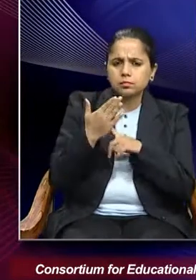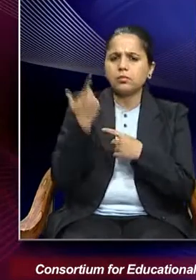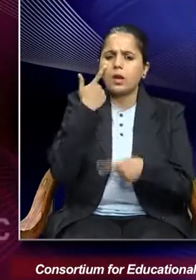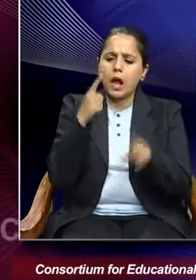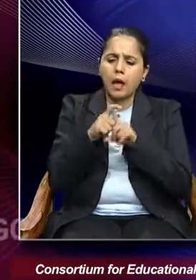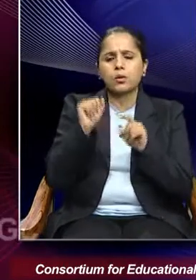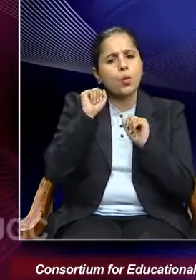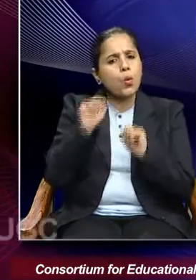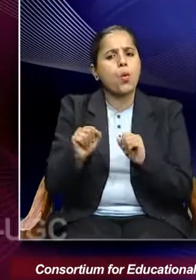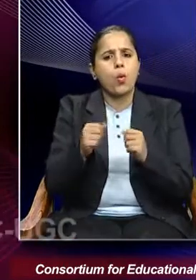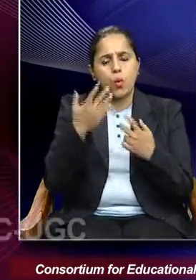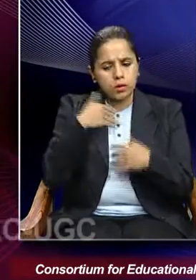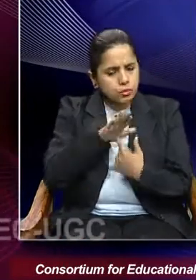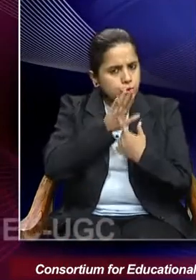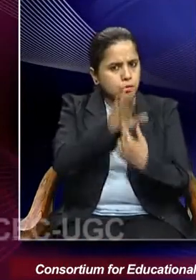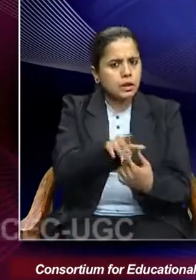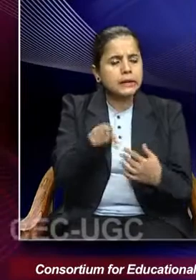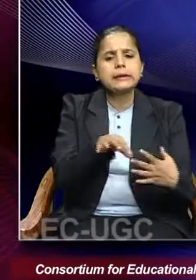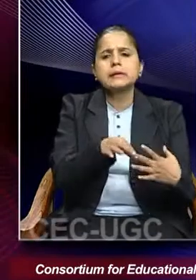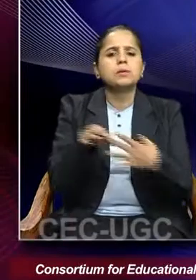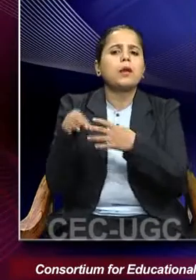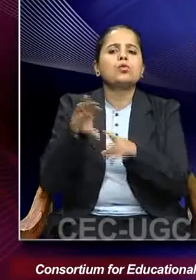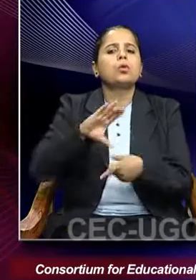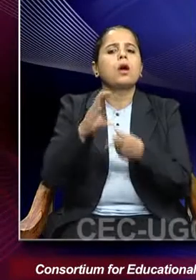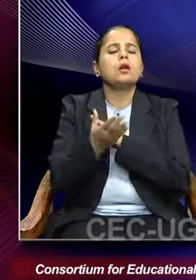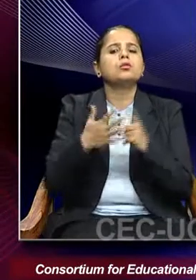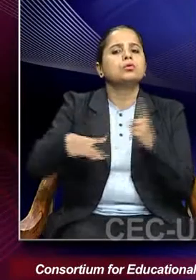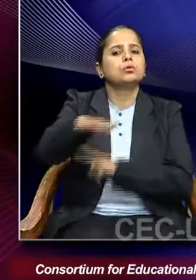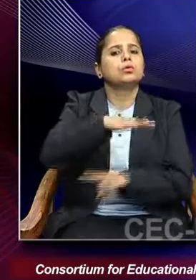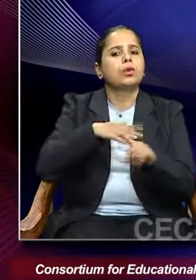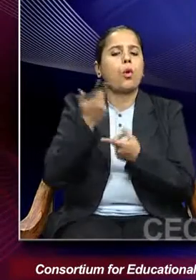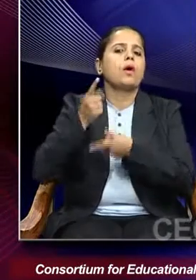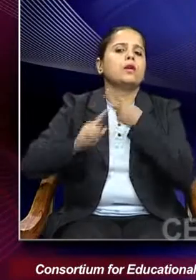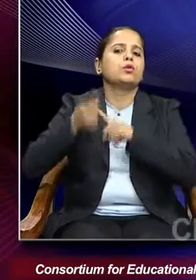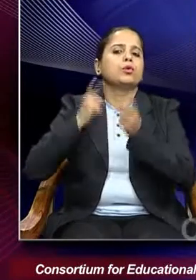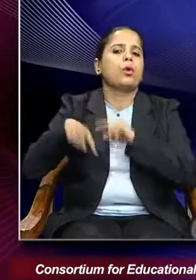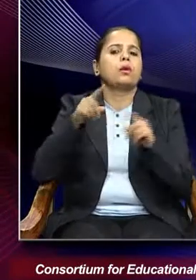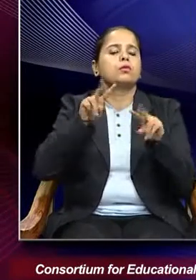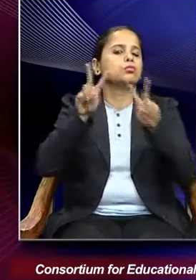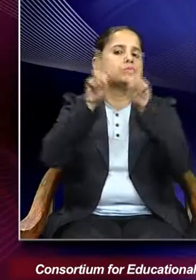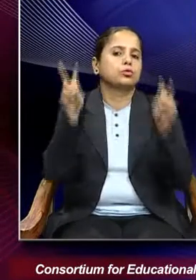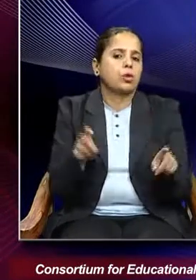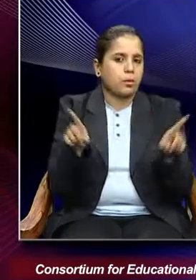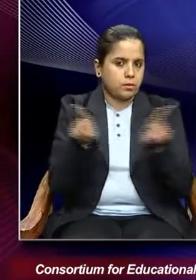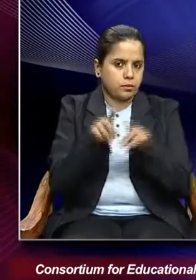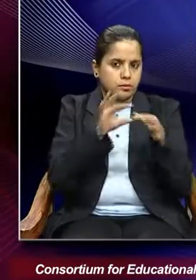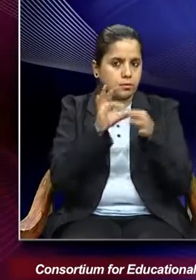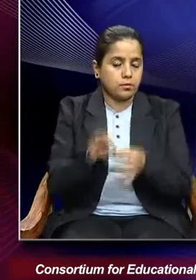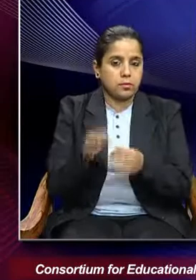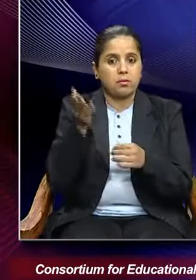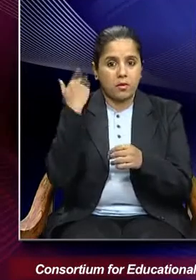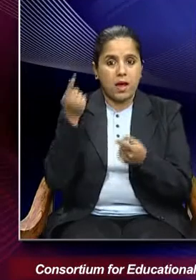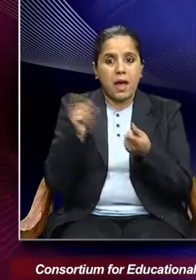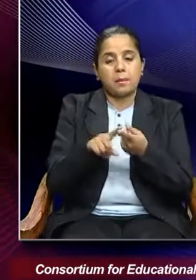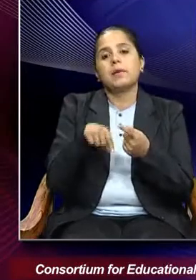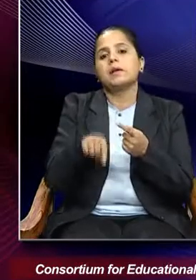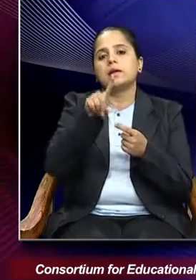in a specific cultural and historical context of late 19th